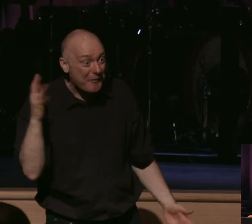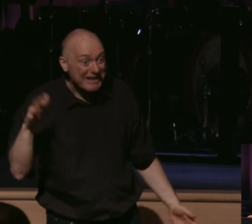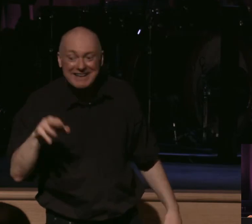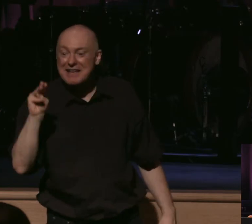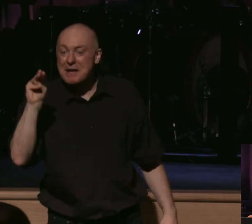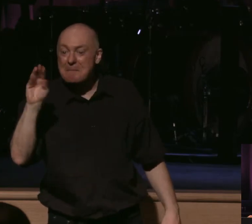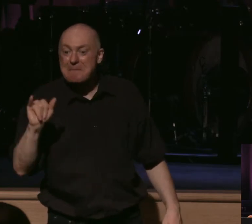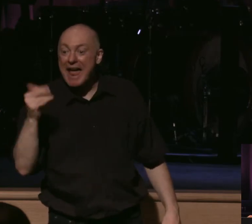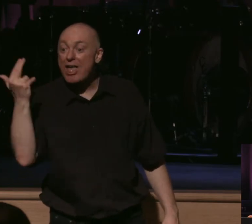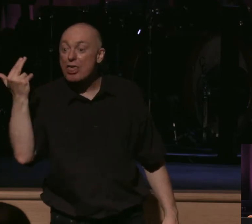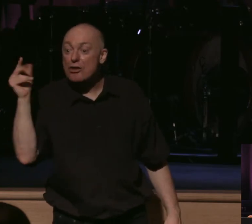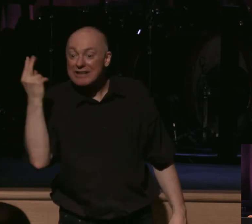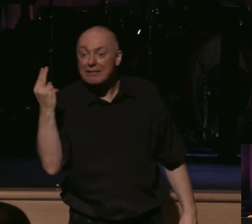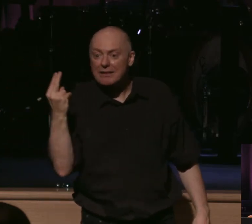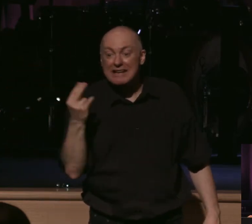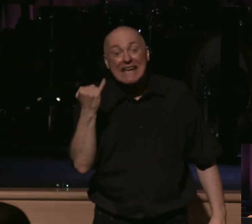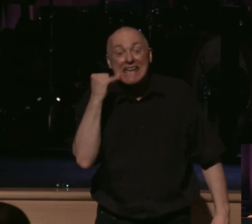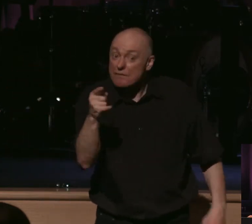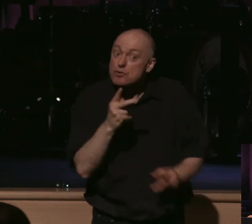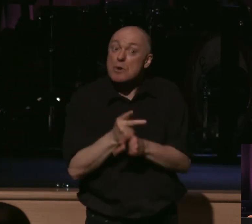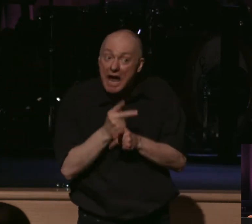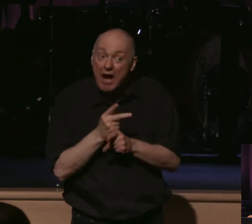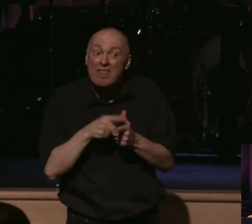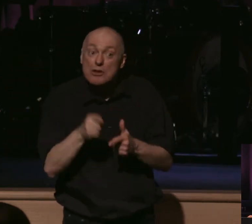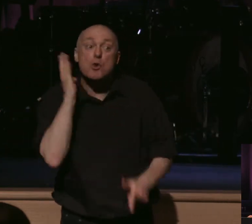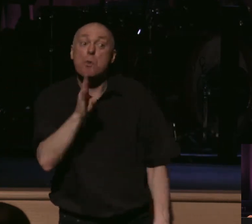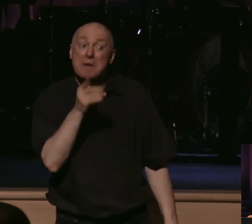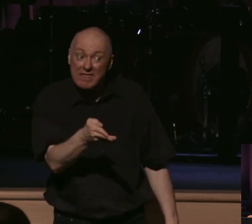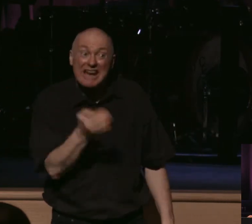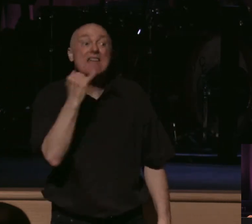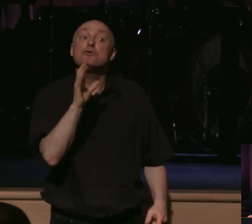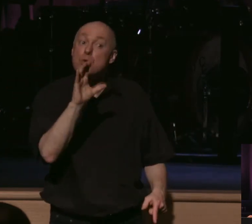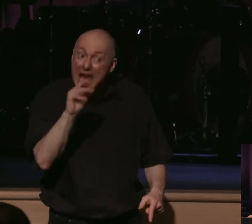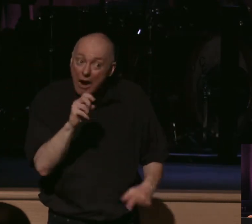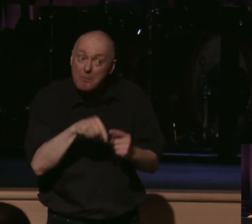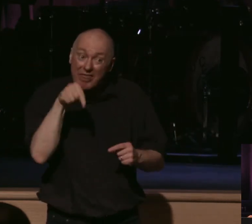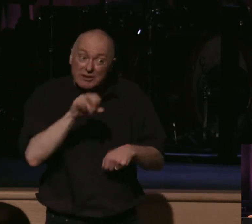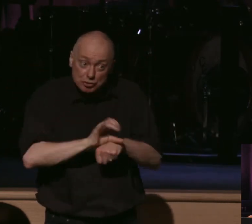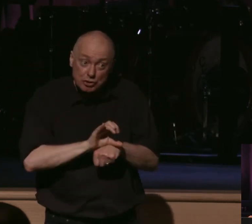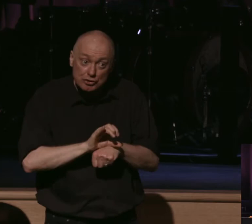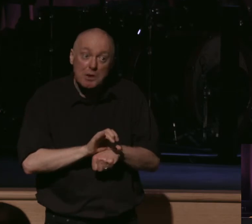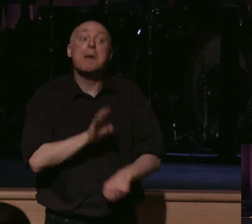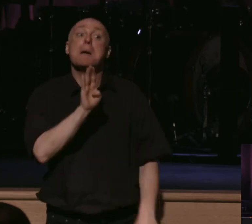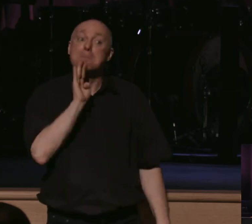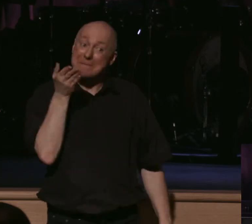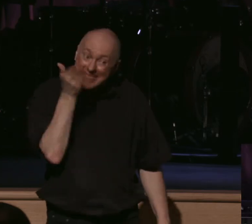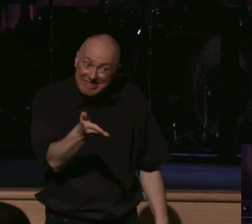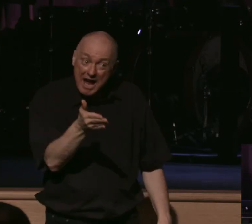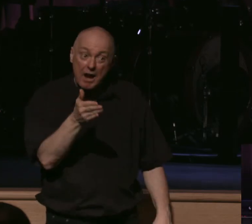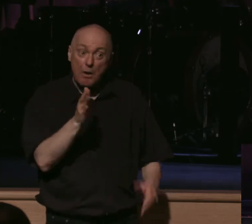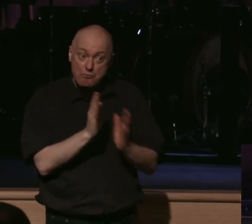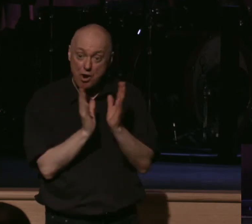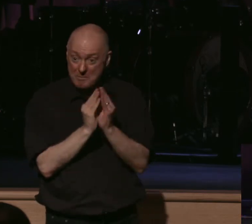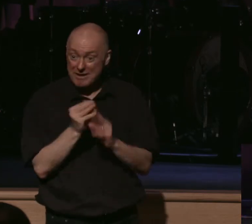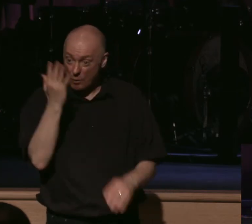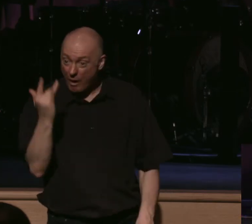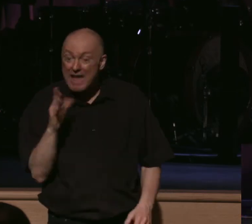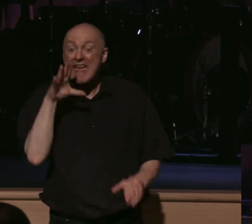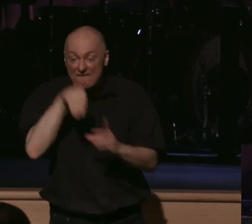Hey, if you care about this church, you will be there. I'm dead serious. If you care about this church, you will be at this prayer meeting because it involves you